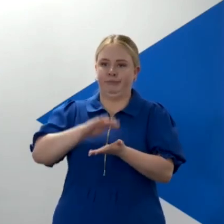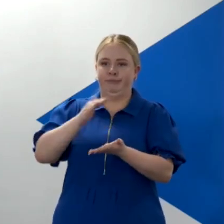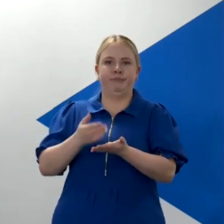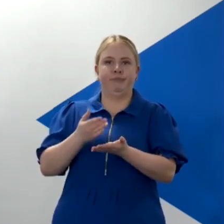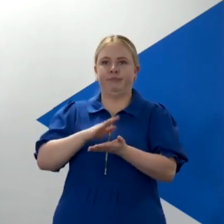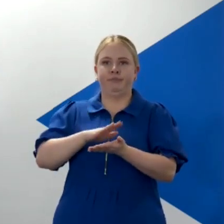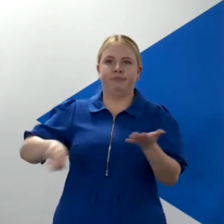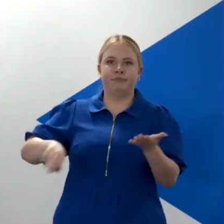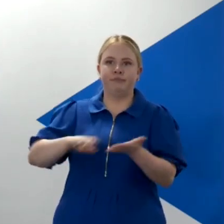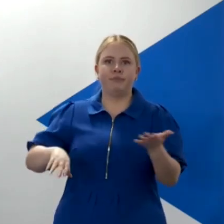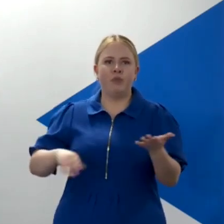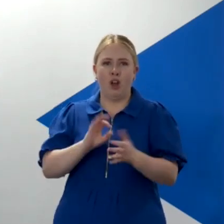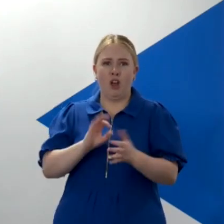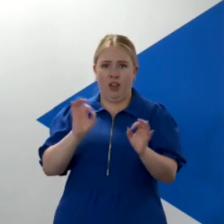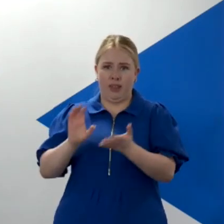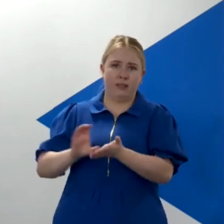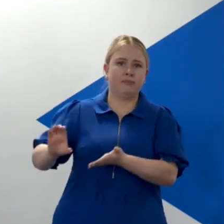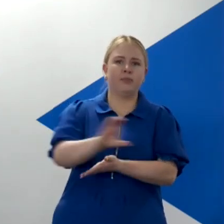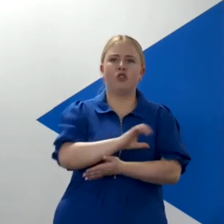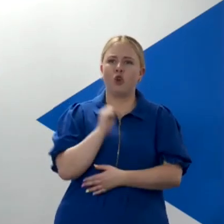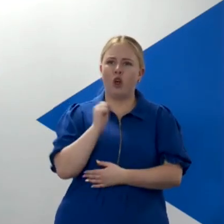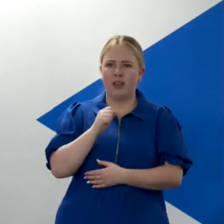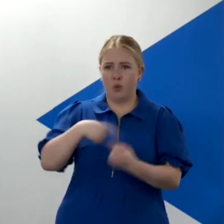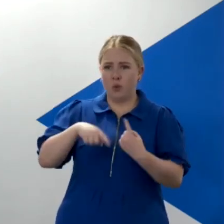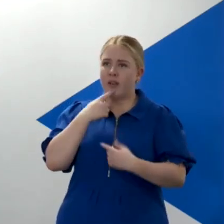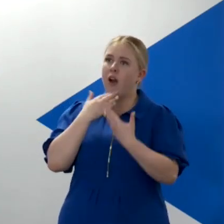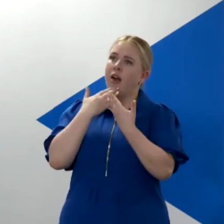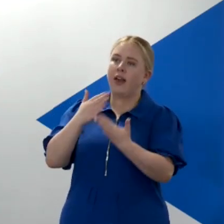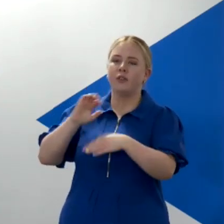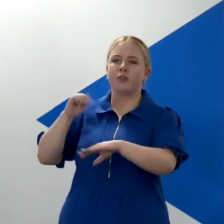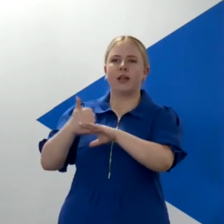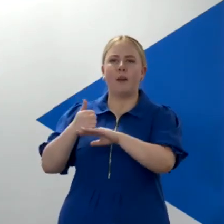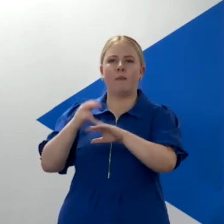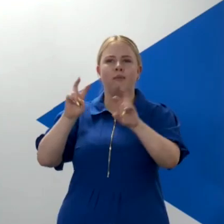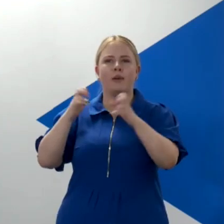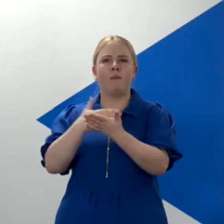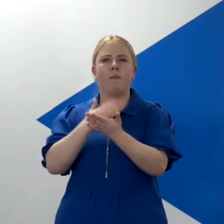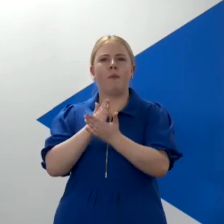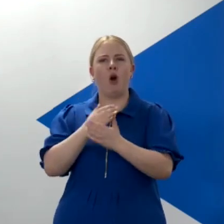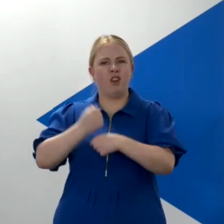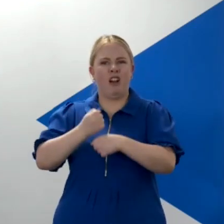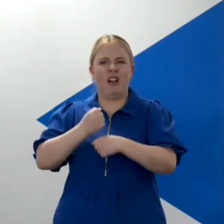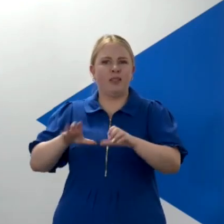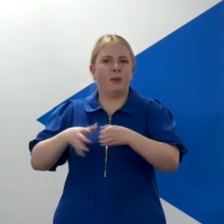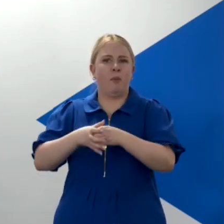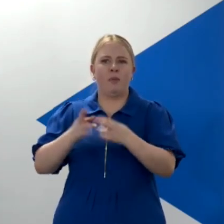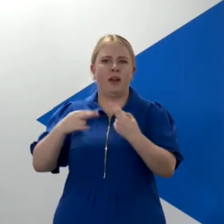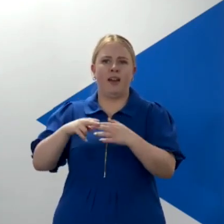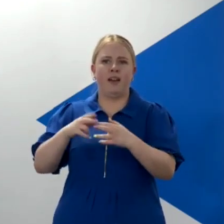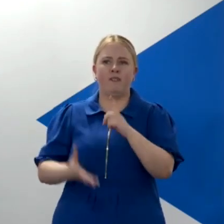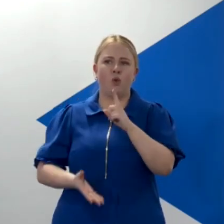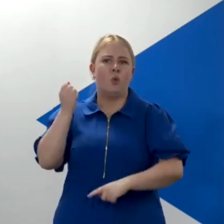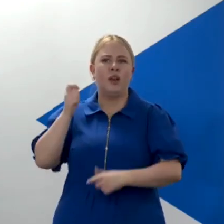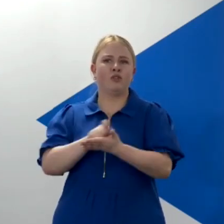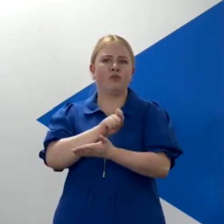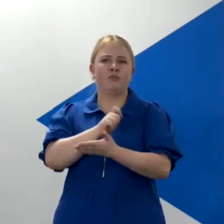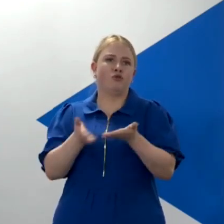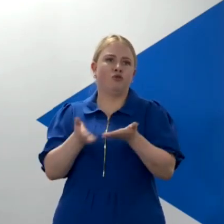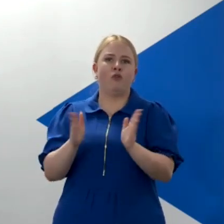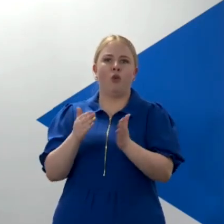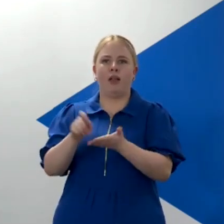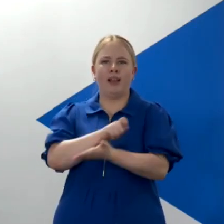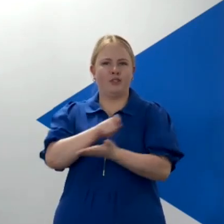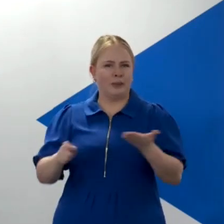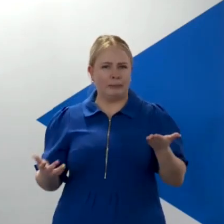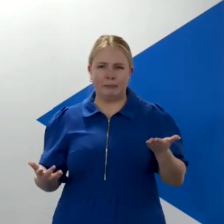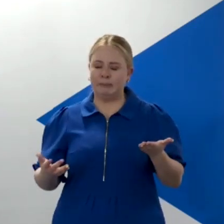somehow be thankful that they're going to set up a part of a government department if they win a general election. But look,